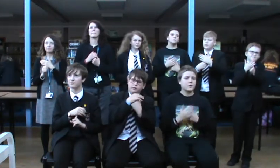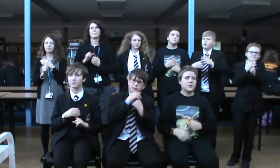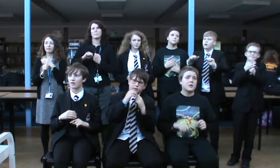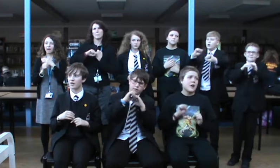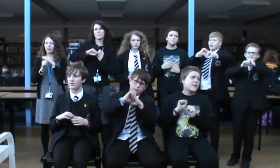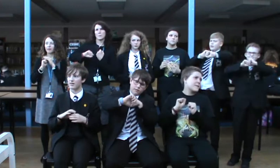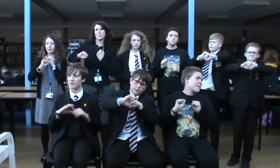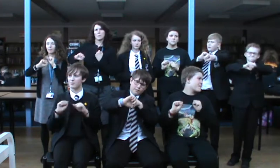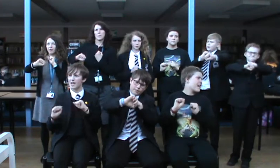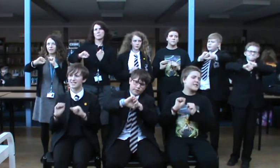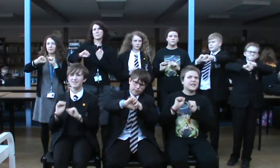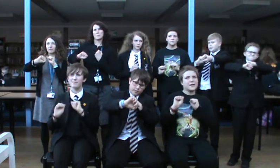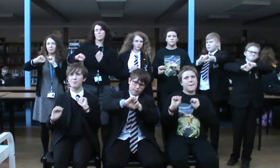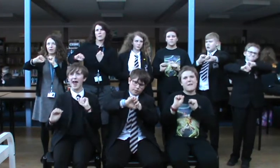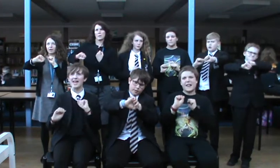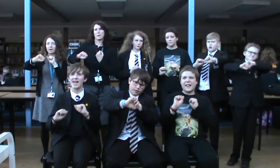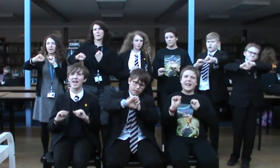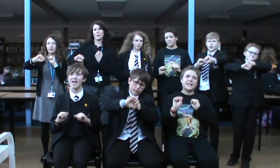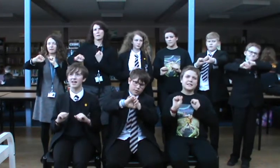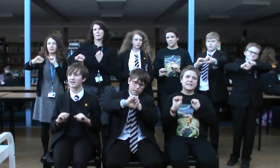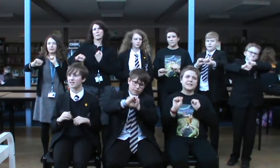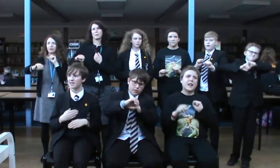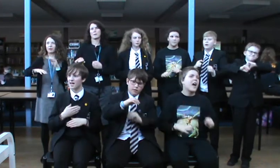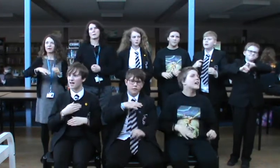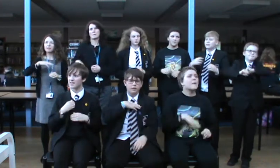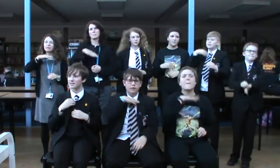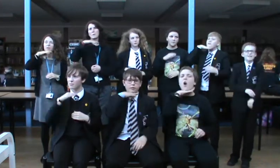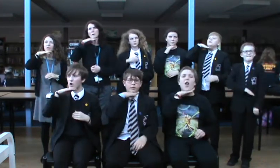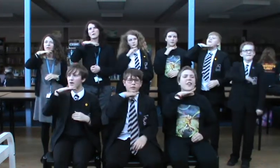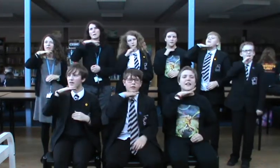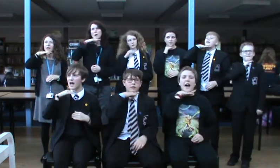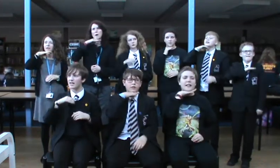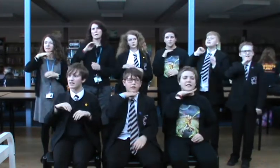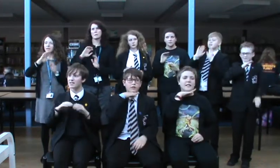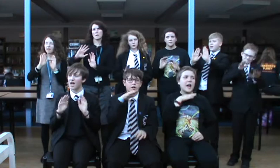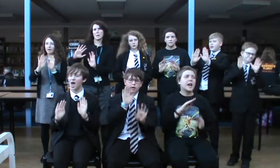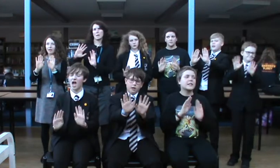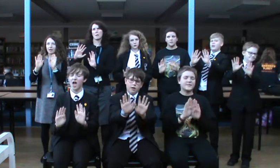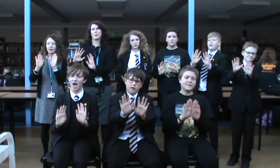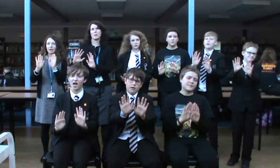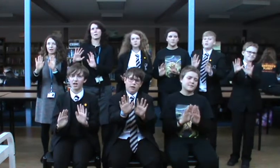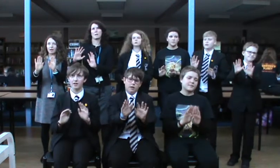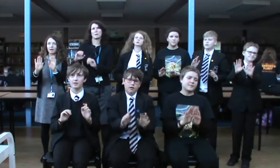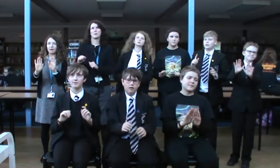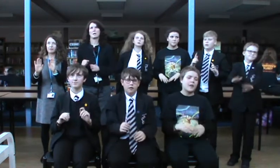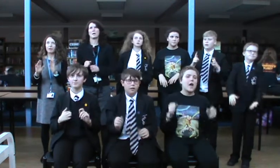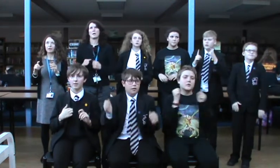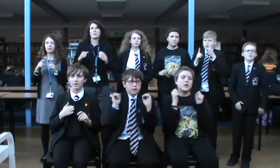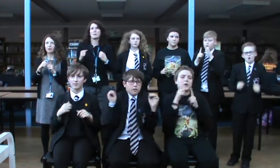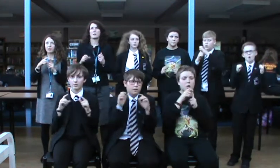I think the braces are breaking And there's more than I can take And it's like in the